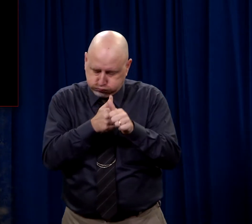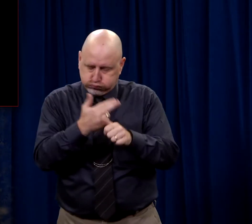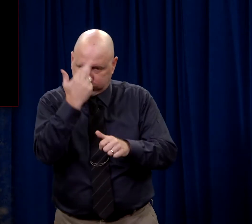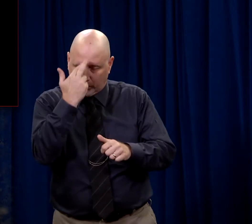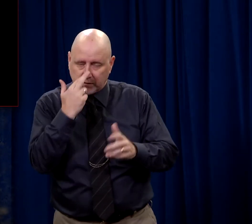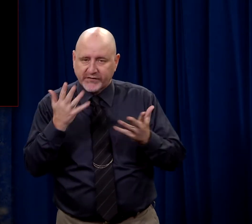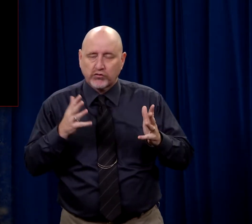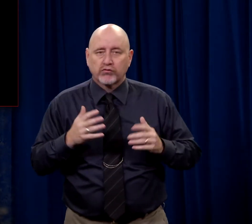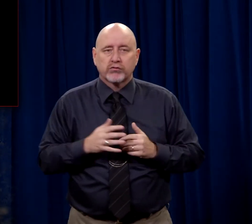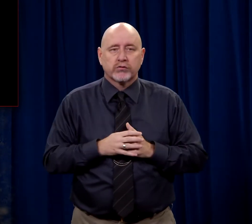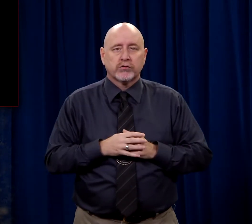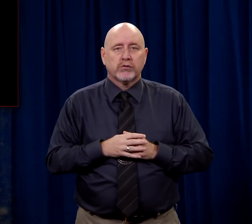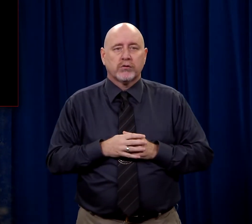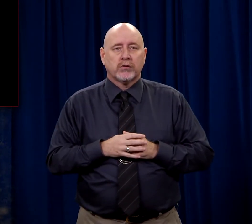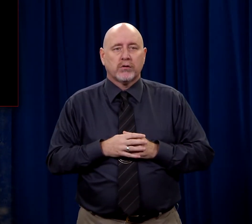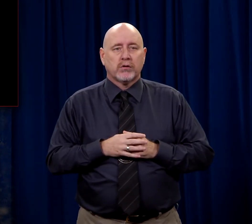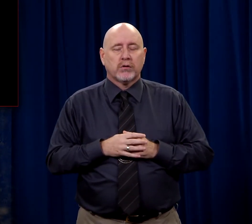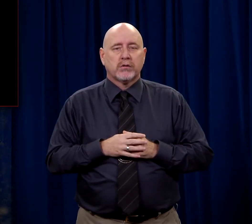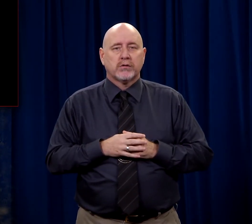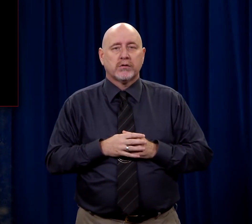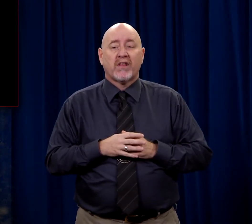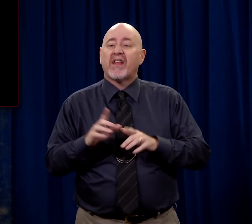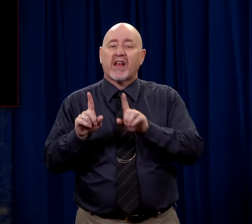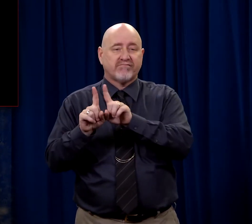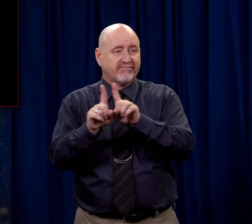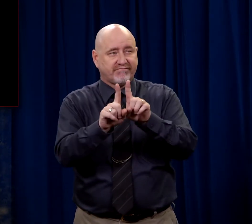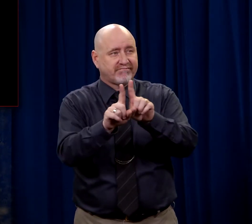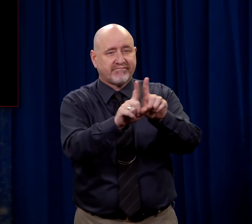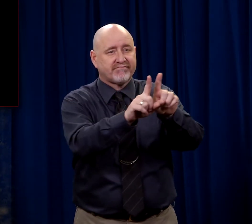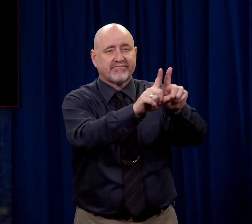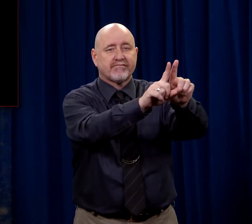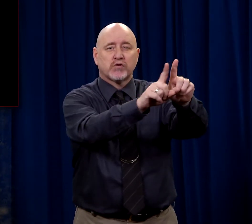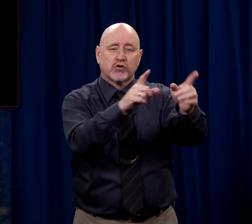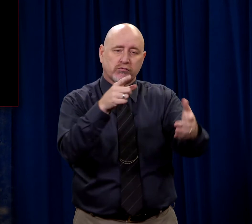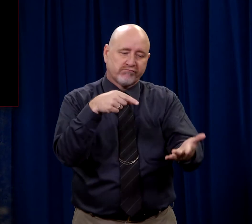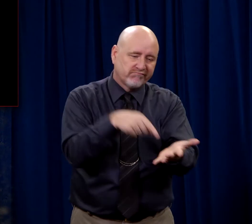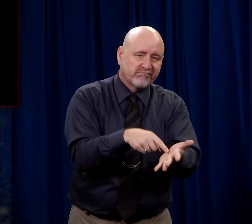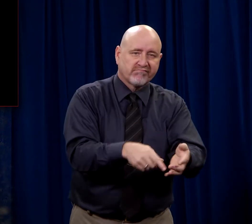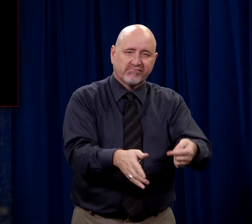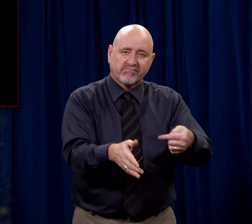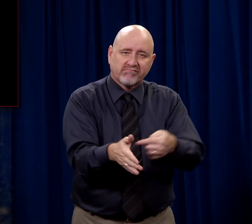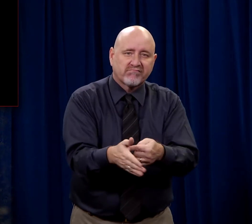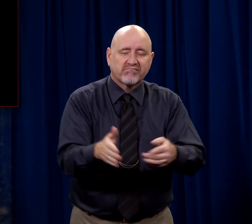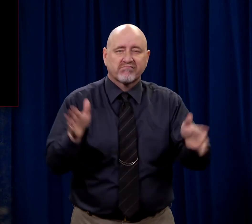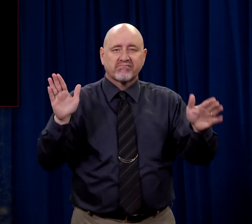to them. And they led him away to crucify him.